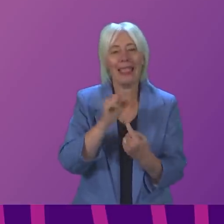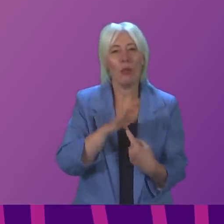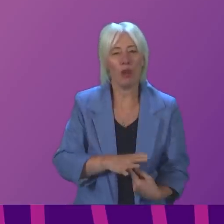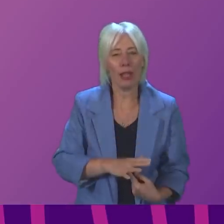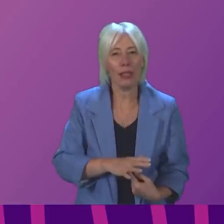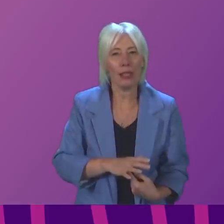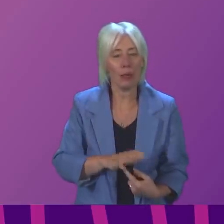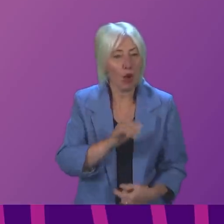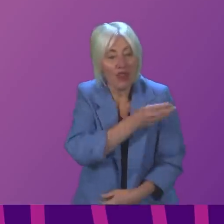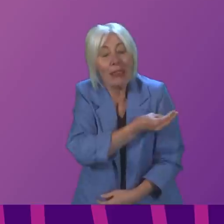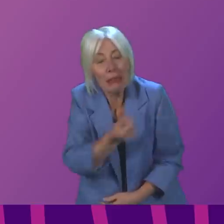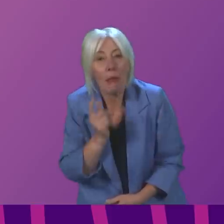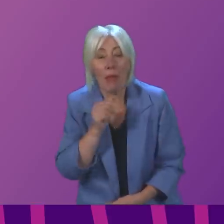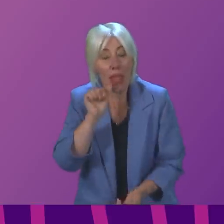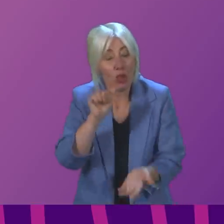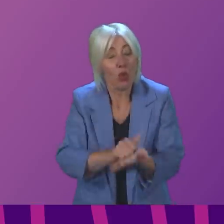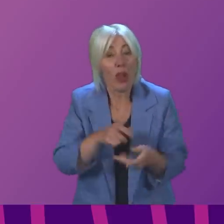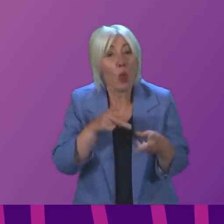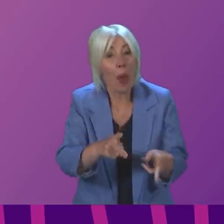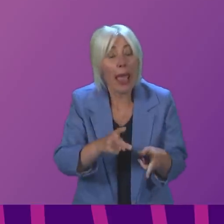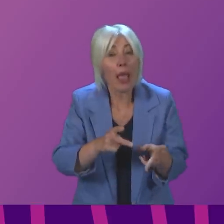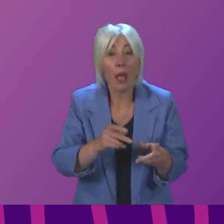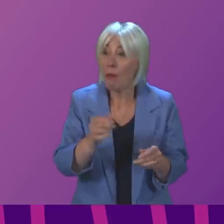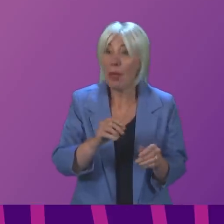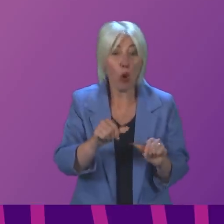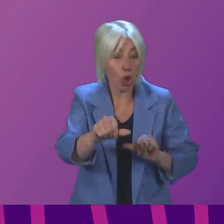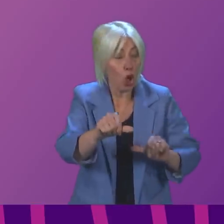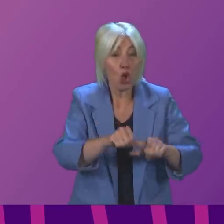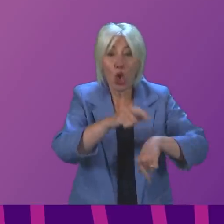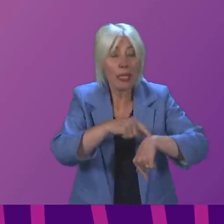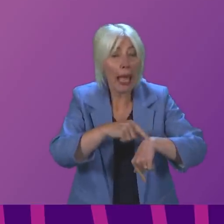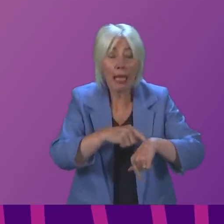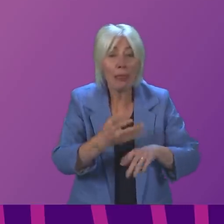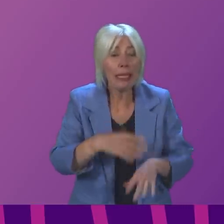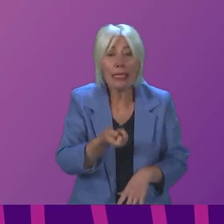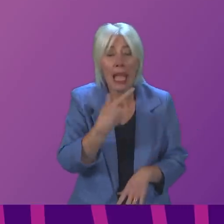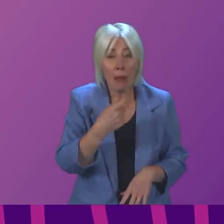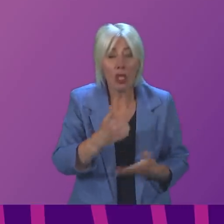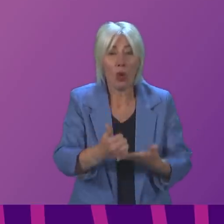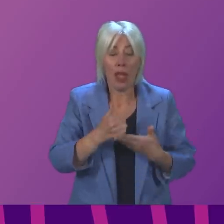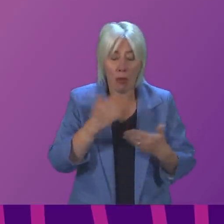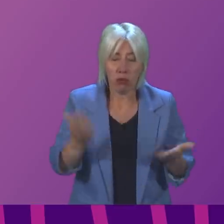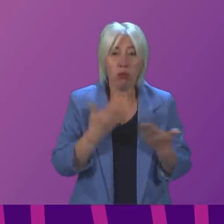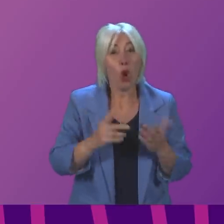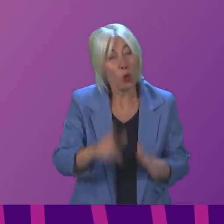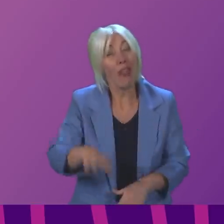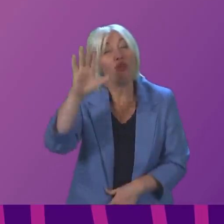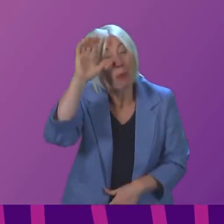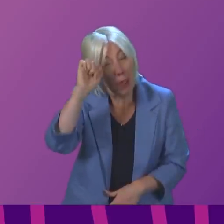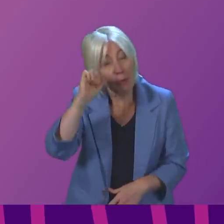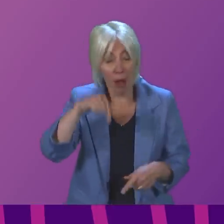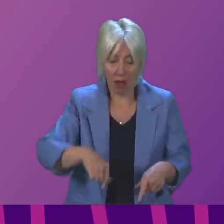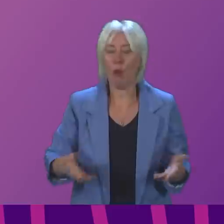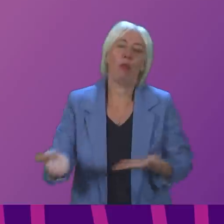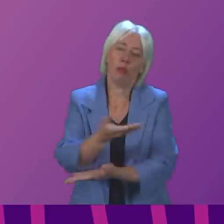will be the correct intervention, even if only for a period of time, and therefore we need to remember that when we're having these